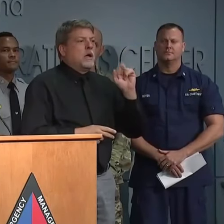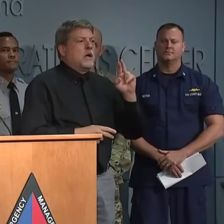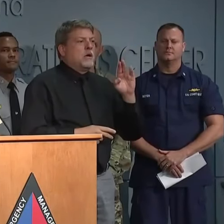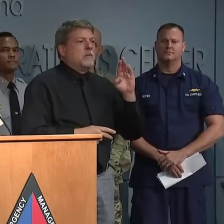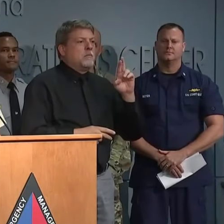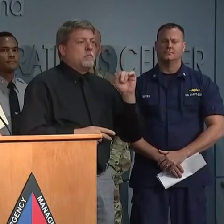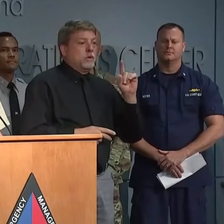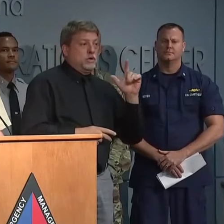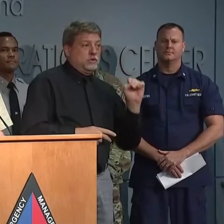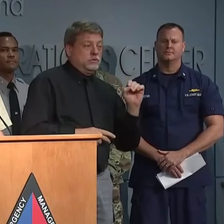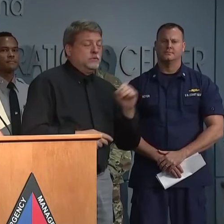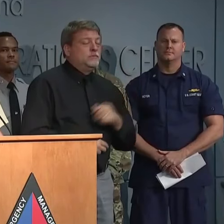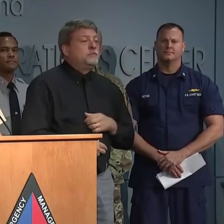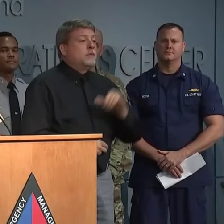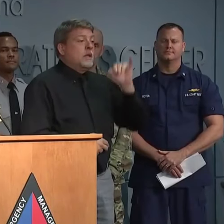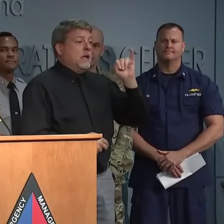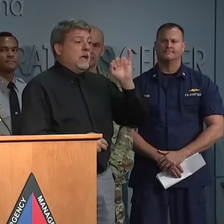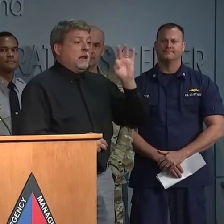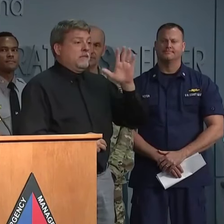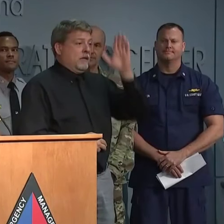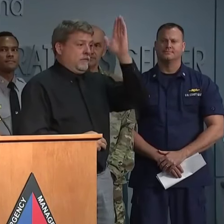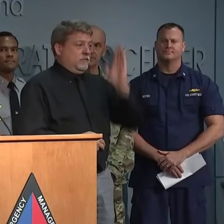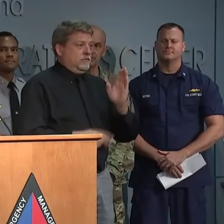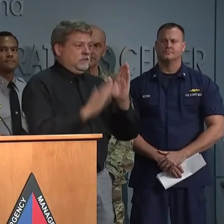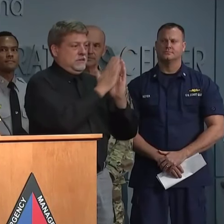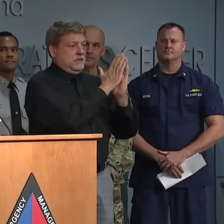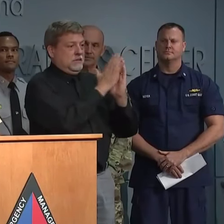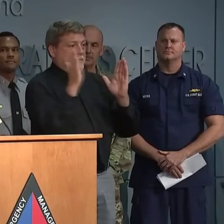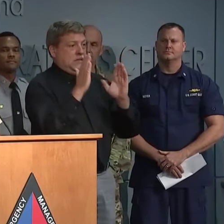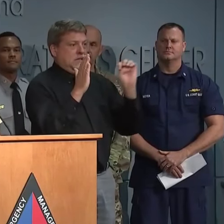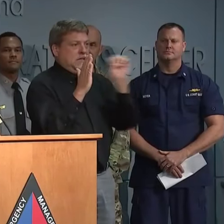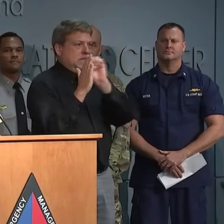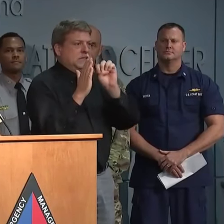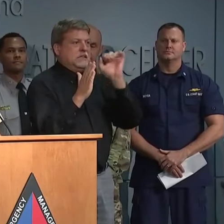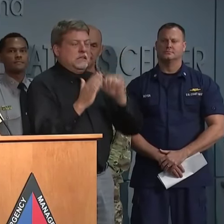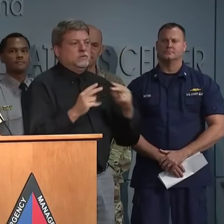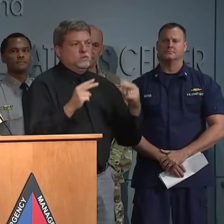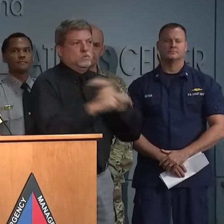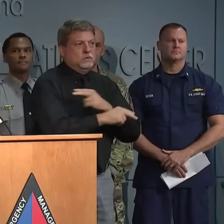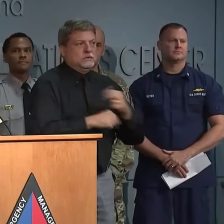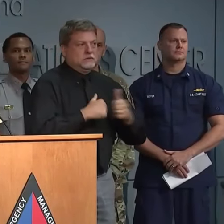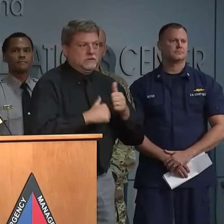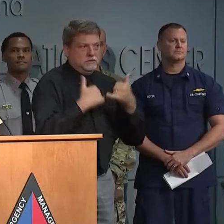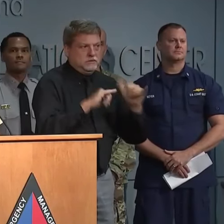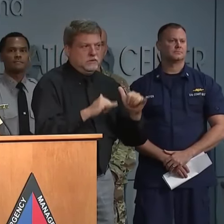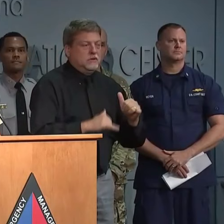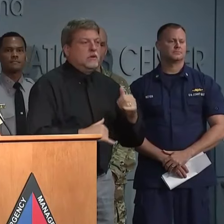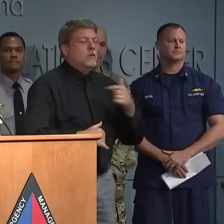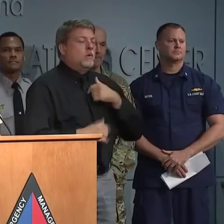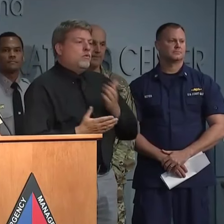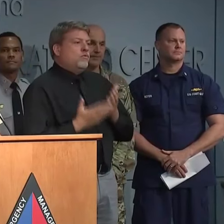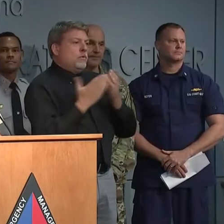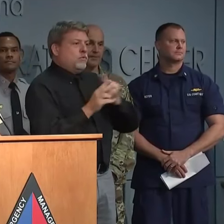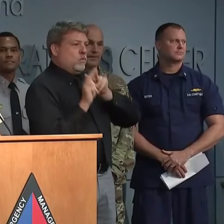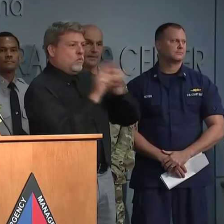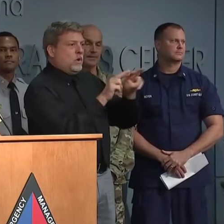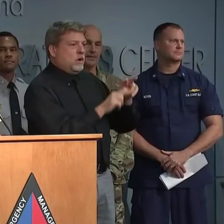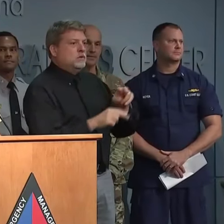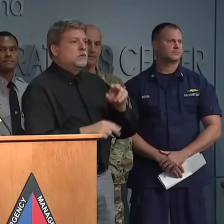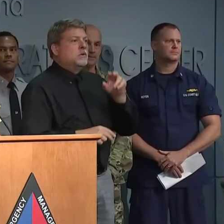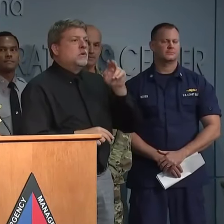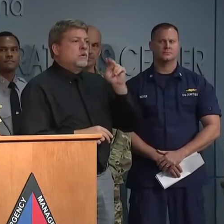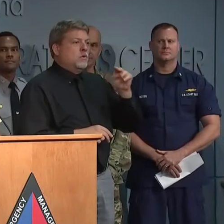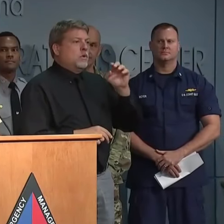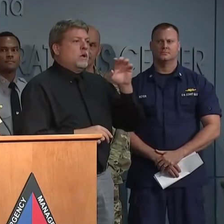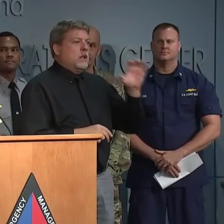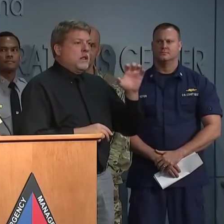east of I-95. And therefore, we'd still recommend the use of the North Carolina Emergency Management Flood and Emergency Inundation